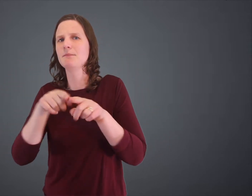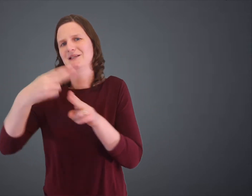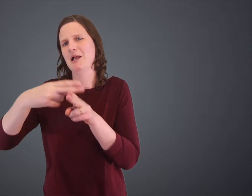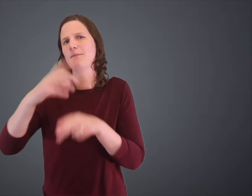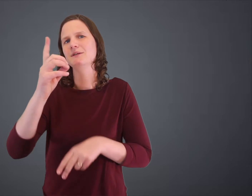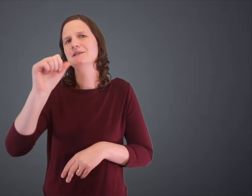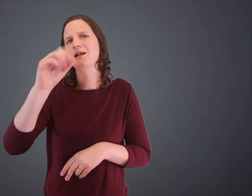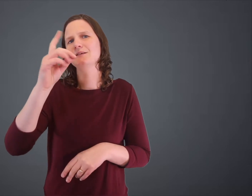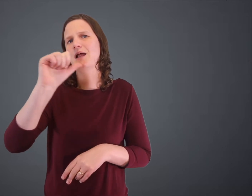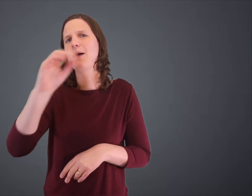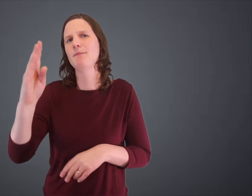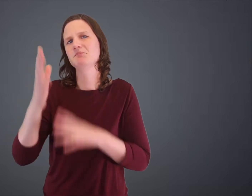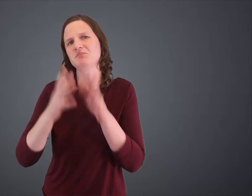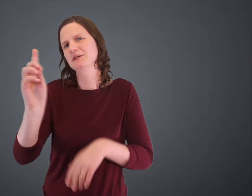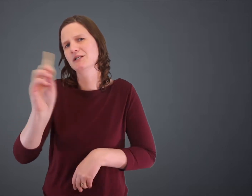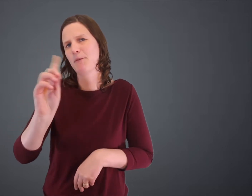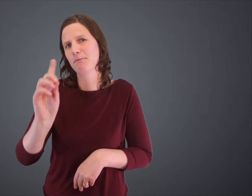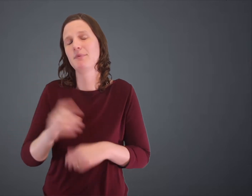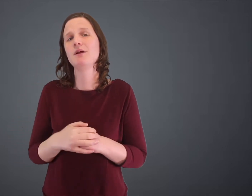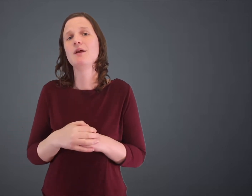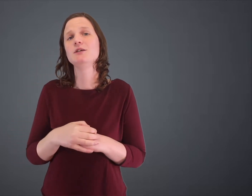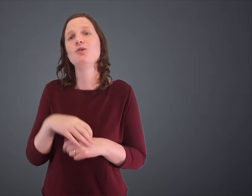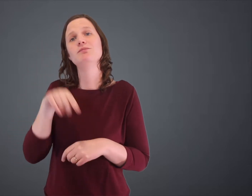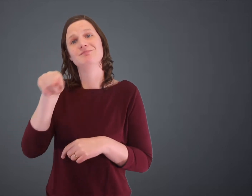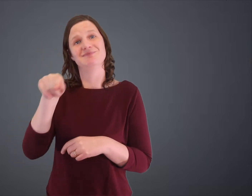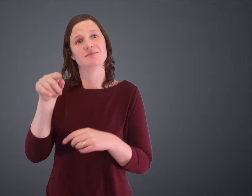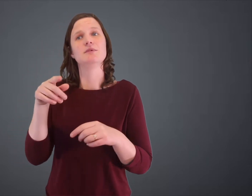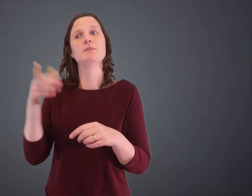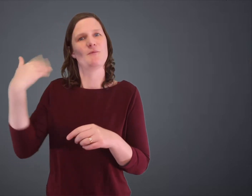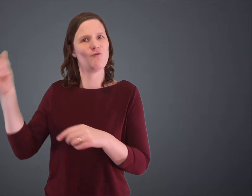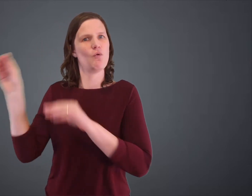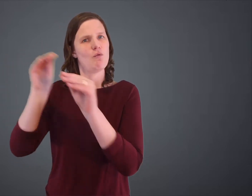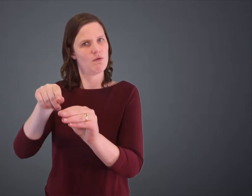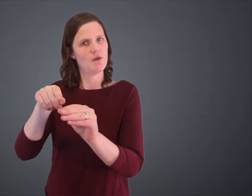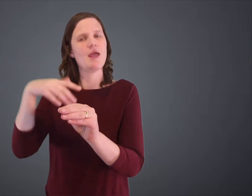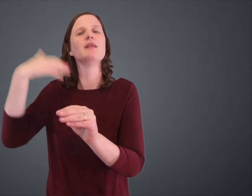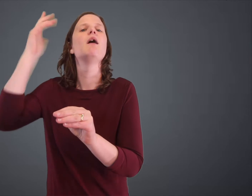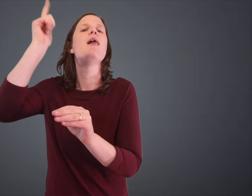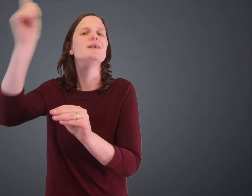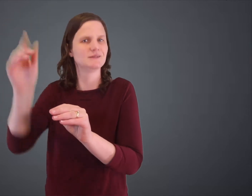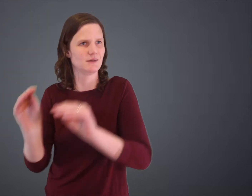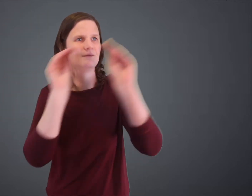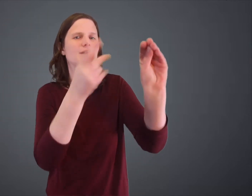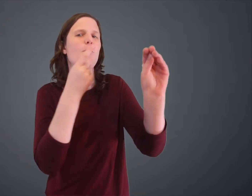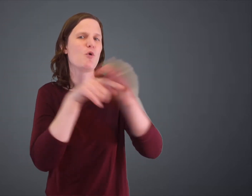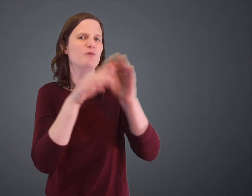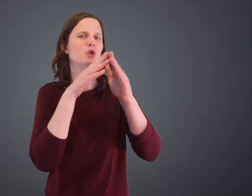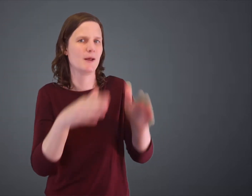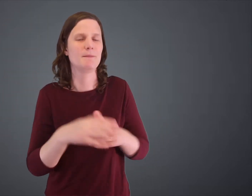huge, same as Kakuma. This is its sign name, Dadaab. So she had initially been located in